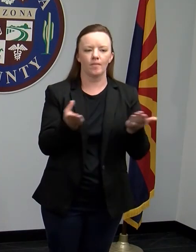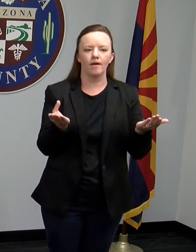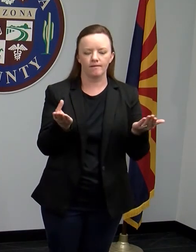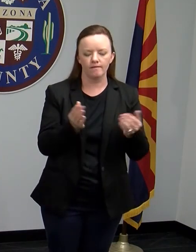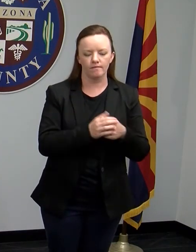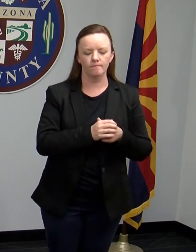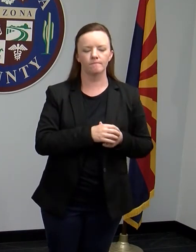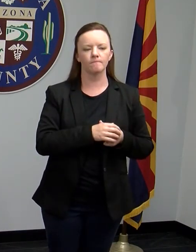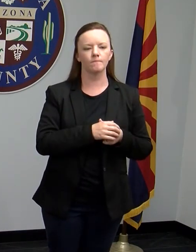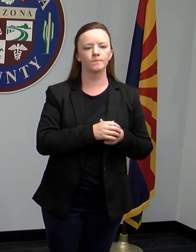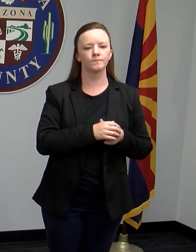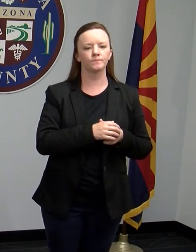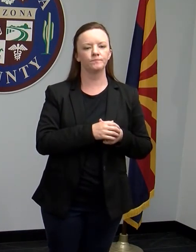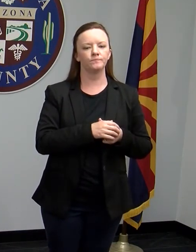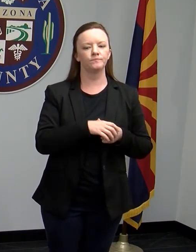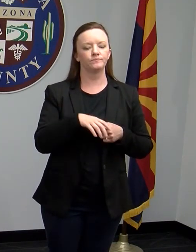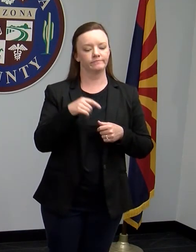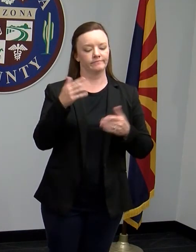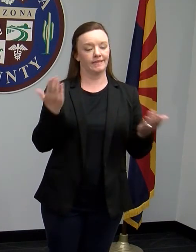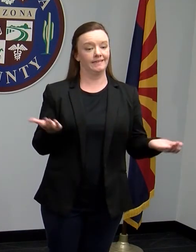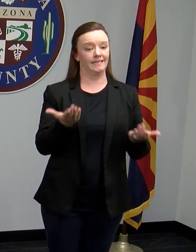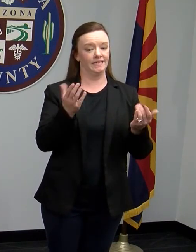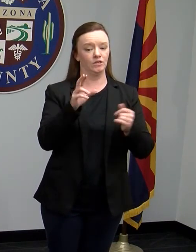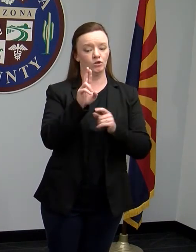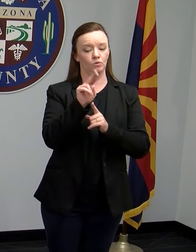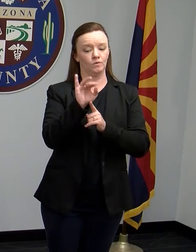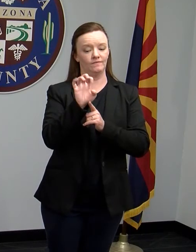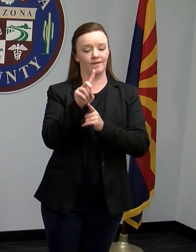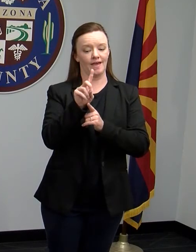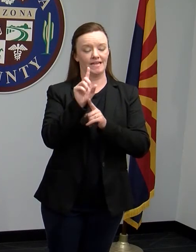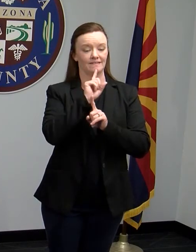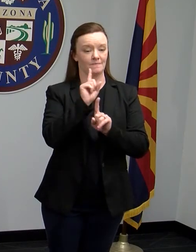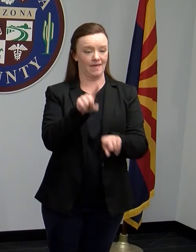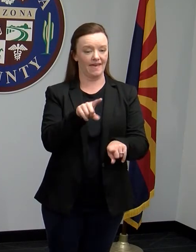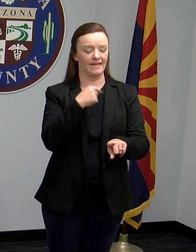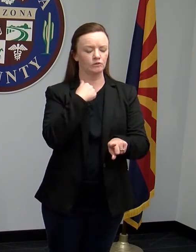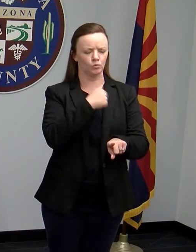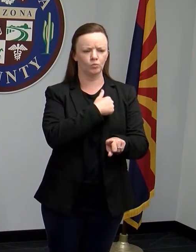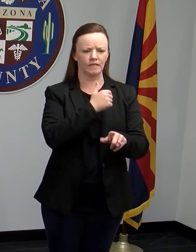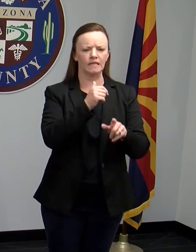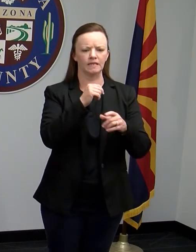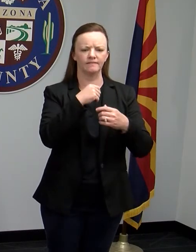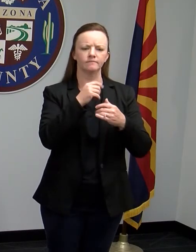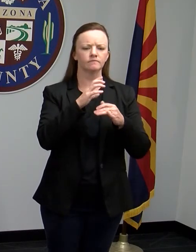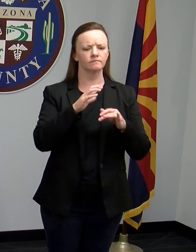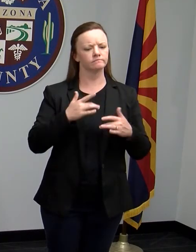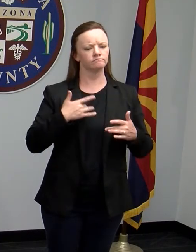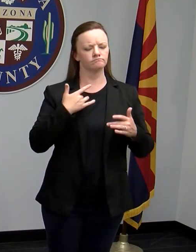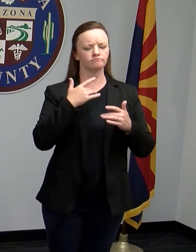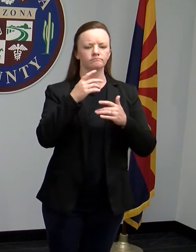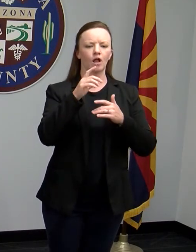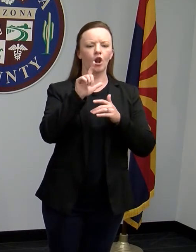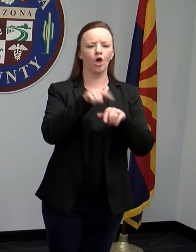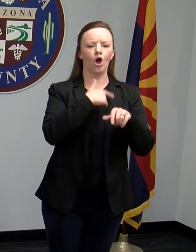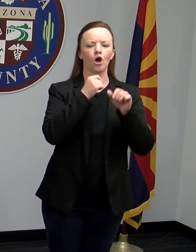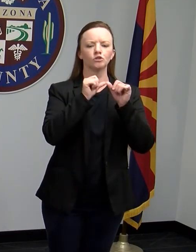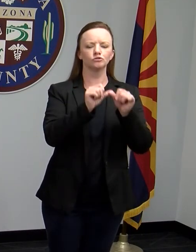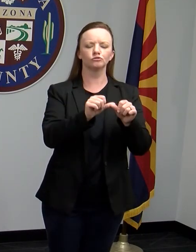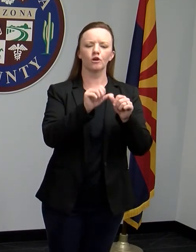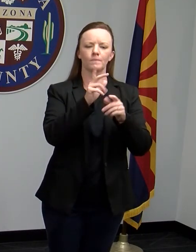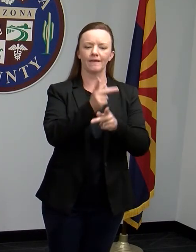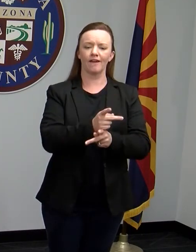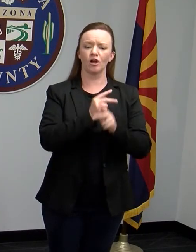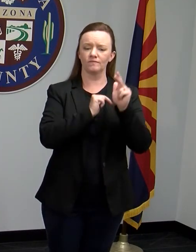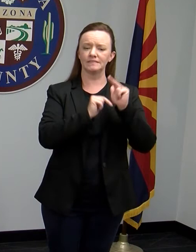the Unified Command has prioritized long-term care facilities, but he can kind of give us a brief update on where we are on personal